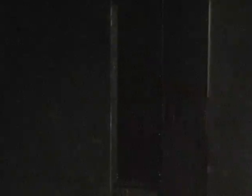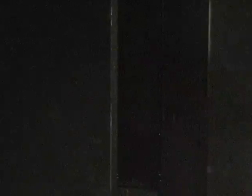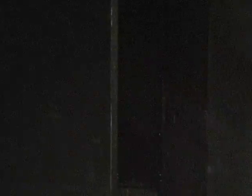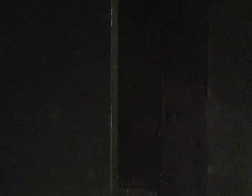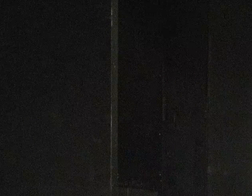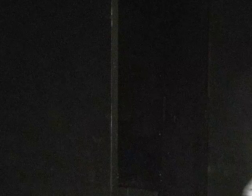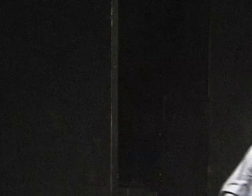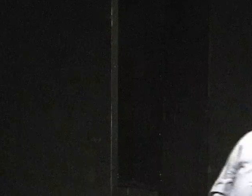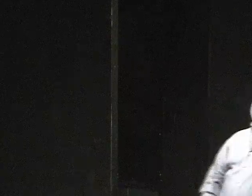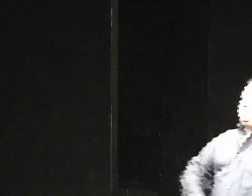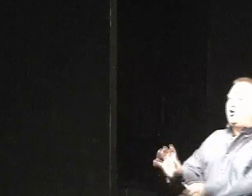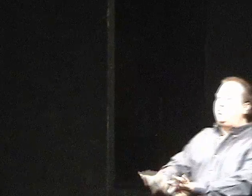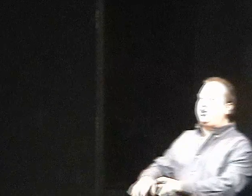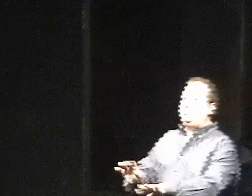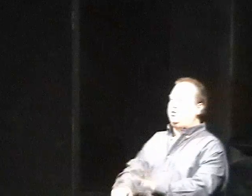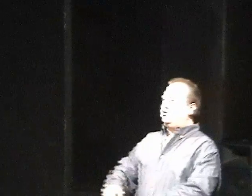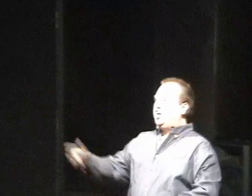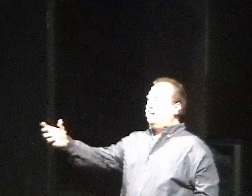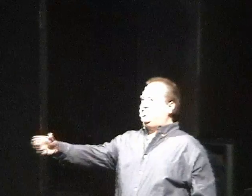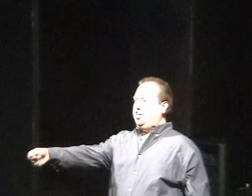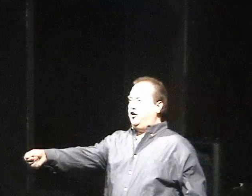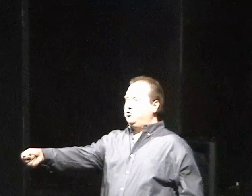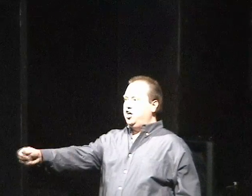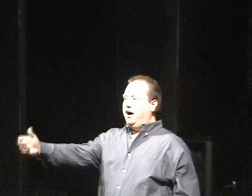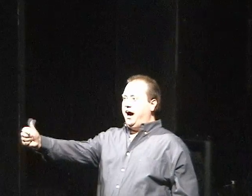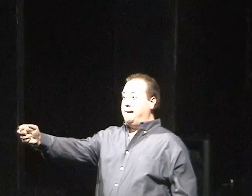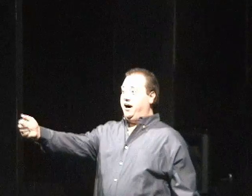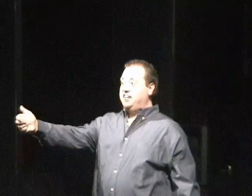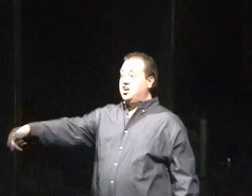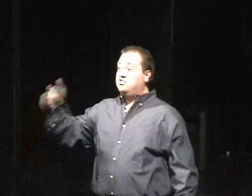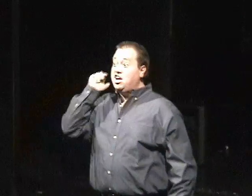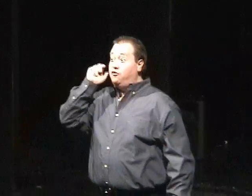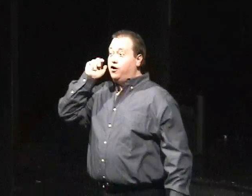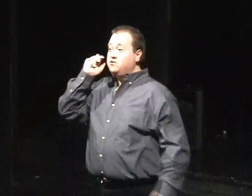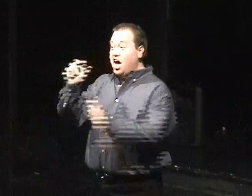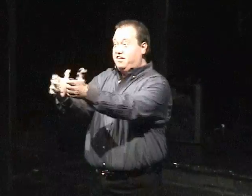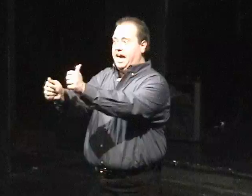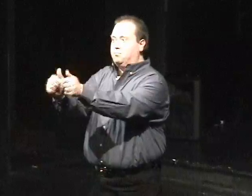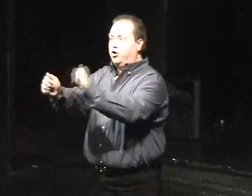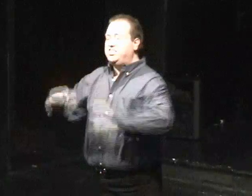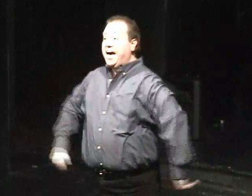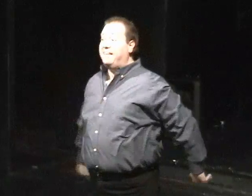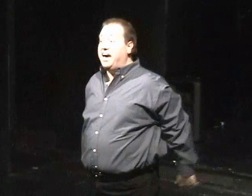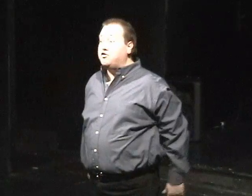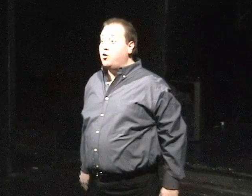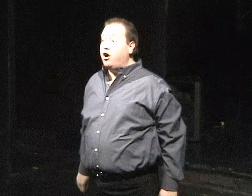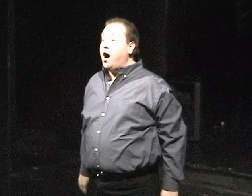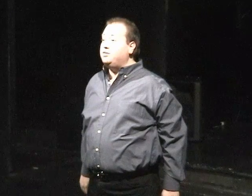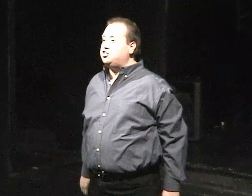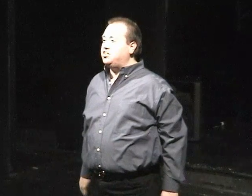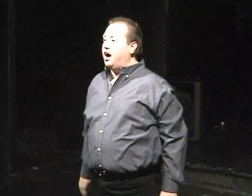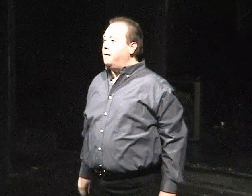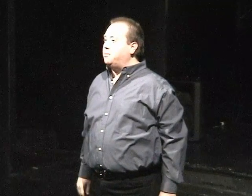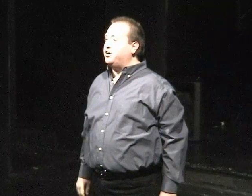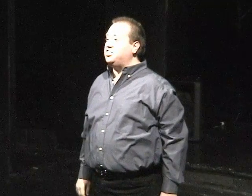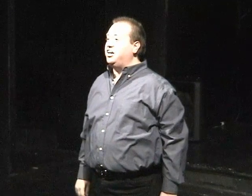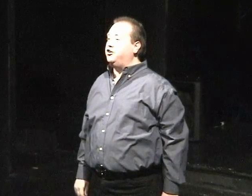New technologies, portable computers, TiVos, iPods, cell phones, Game Boys, and the ever more omniscient and omnipresent internet